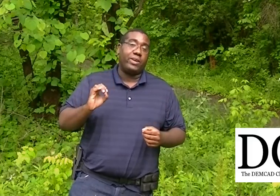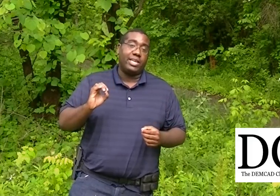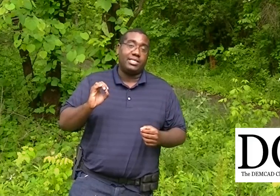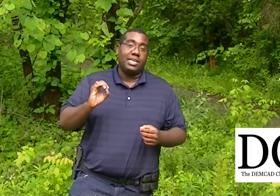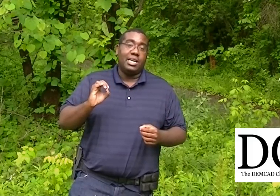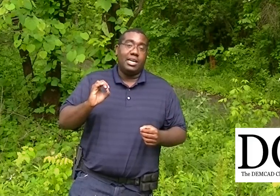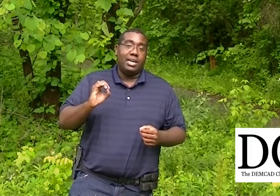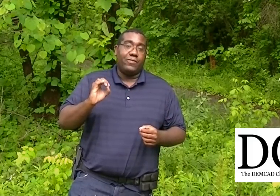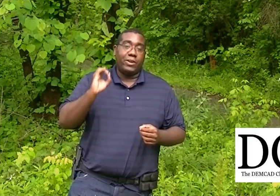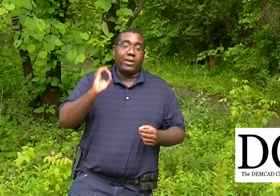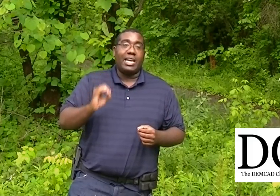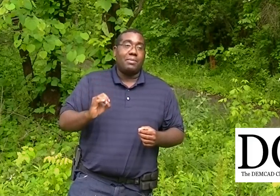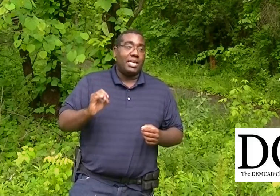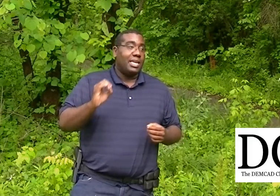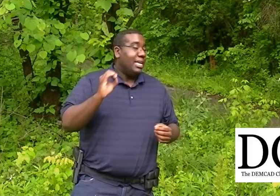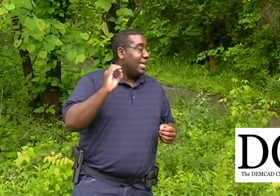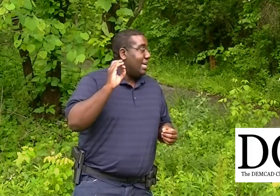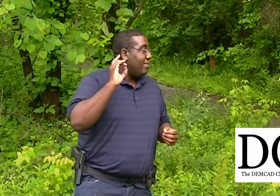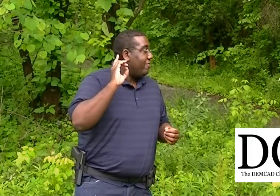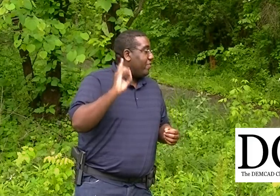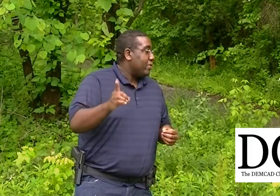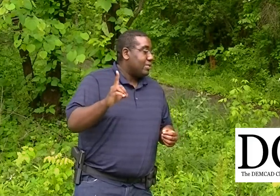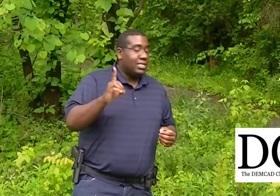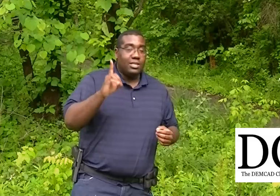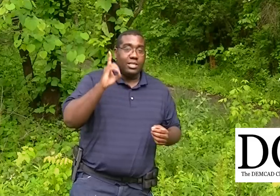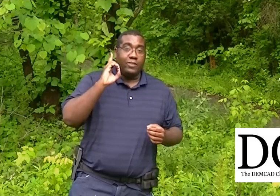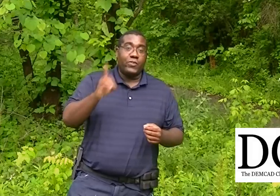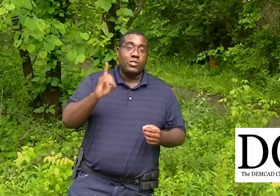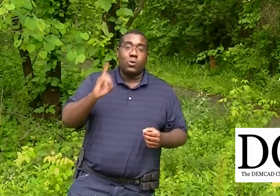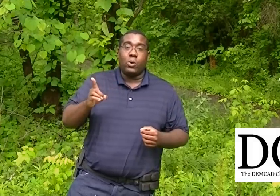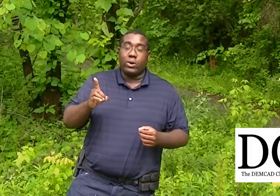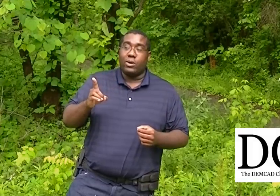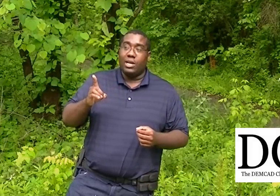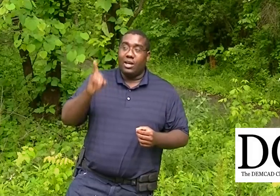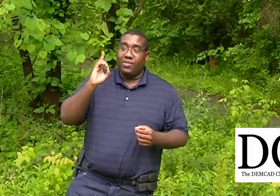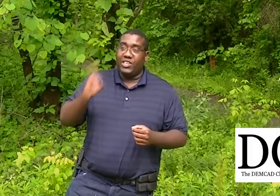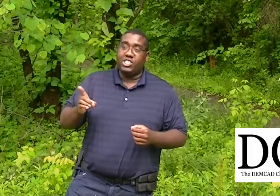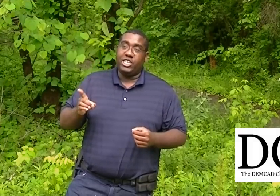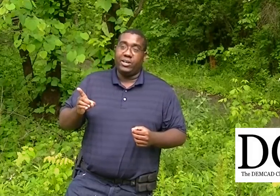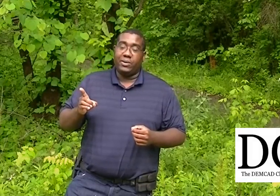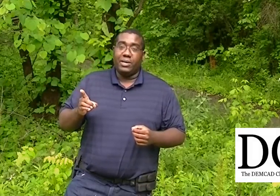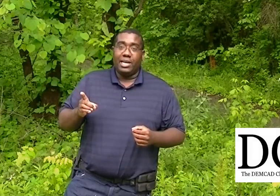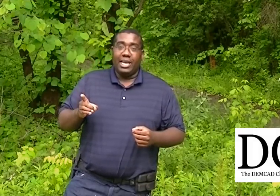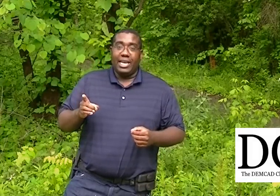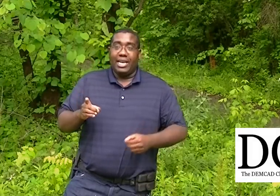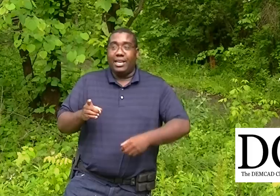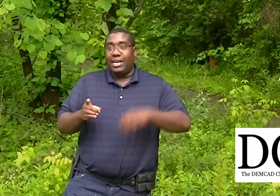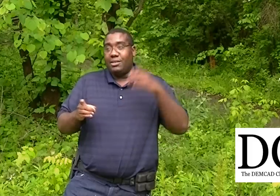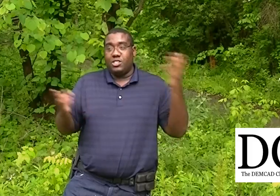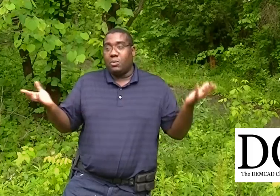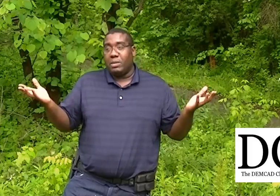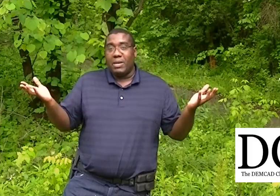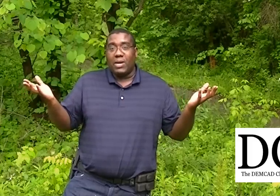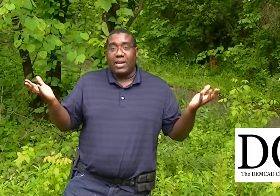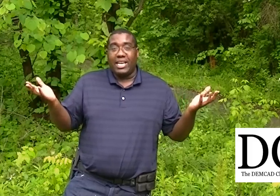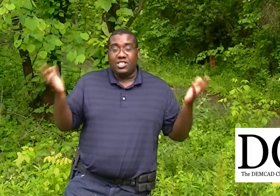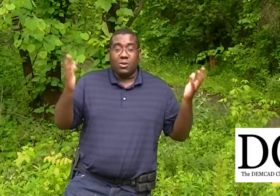France for their economy in the first, in the first quarter of this year. And Germany, meanwhile, has 0